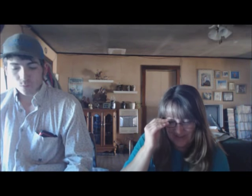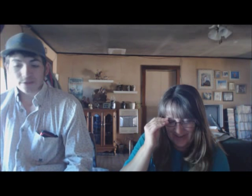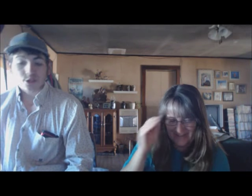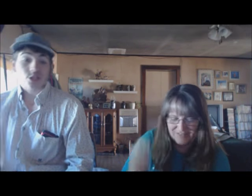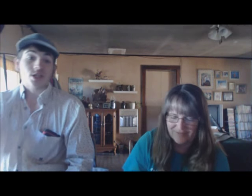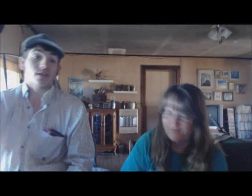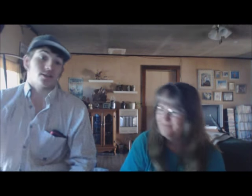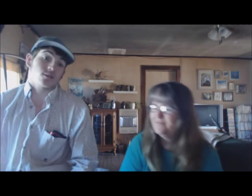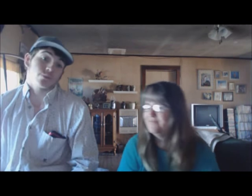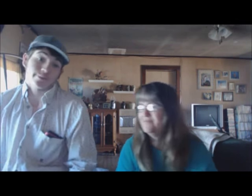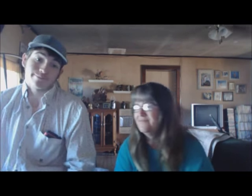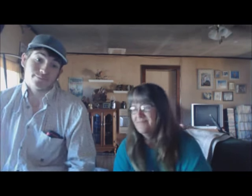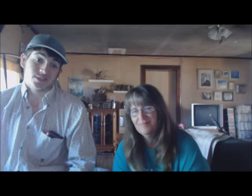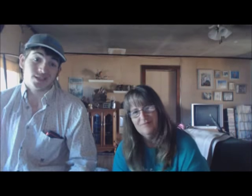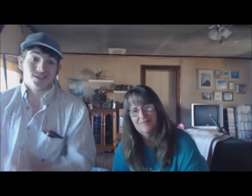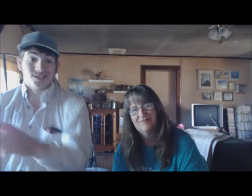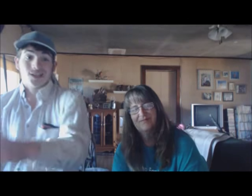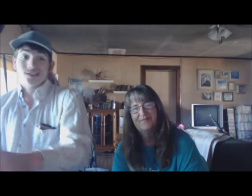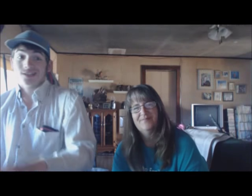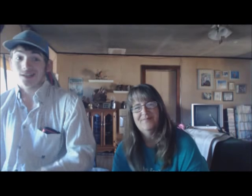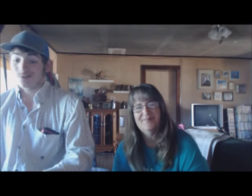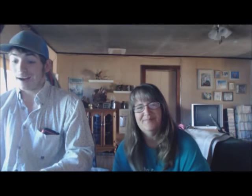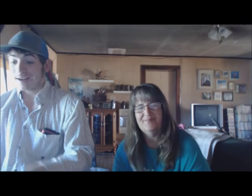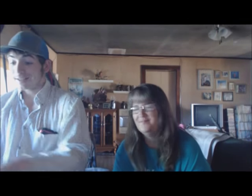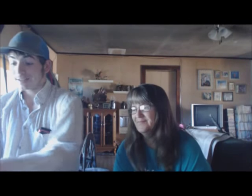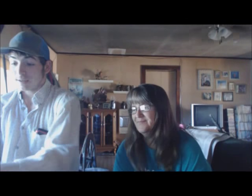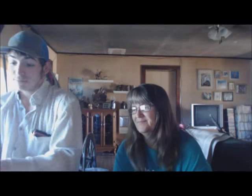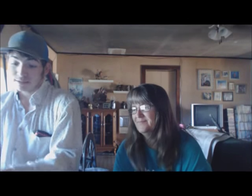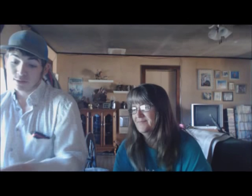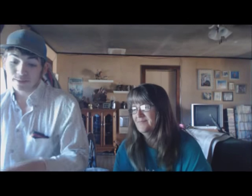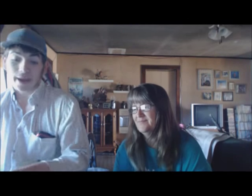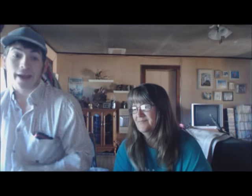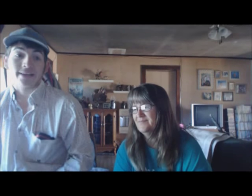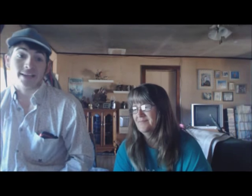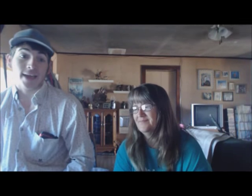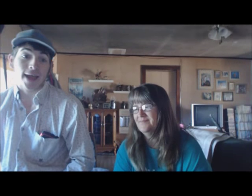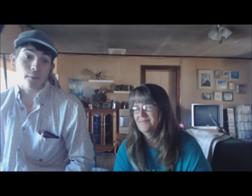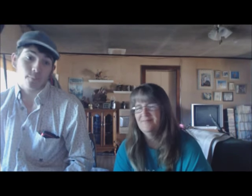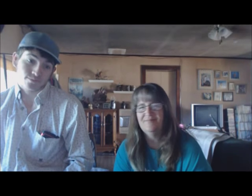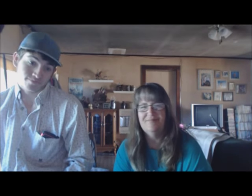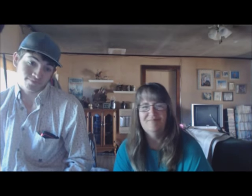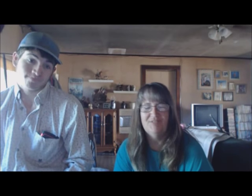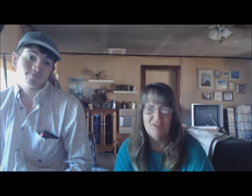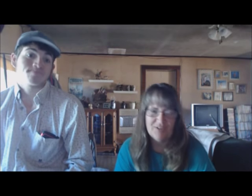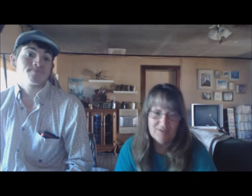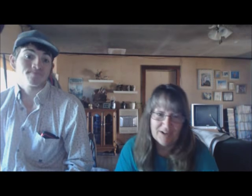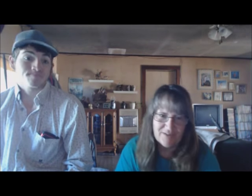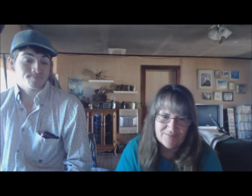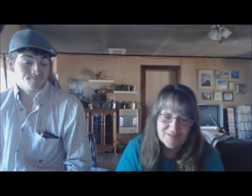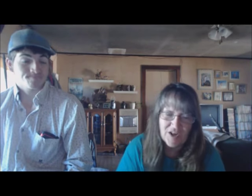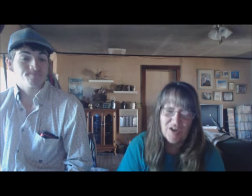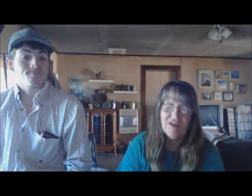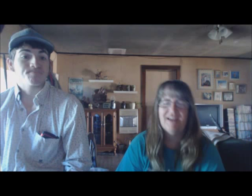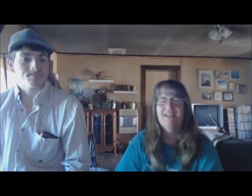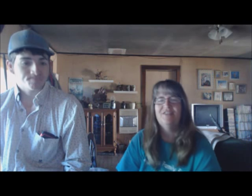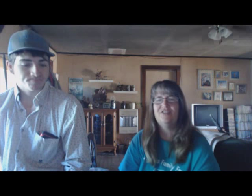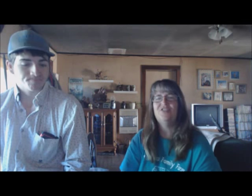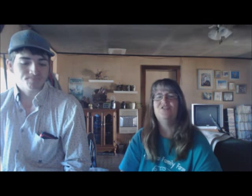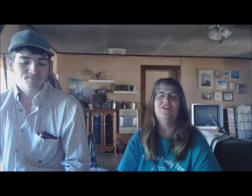Well, there's a sun in the corner. It's got sun. It's got grass. It's got me, mom, and a cow. So there we go. All right. If you